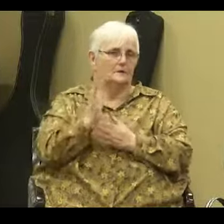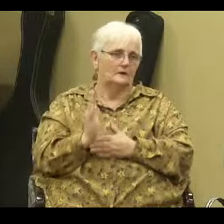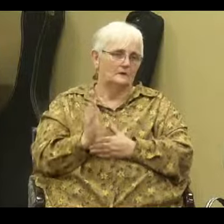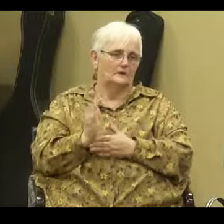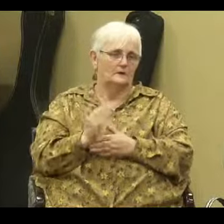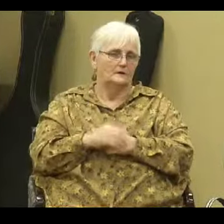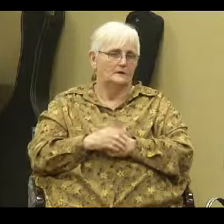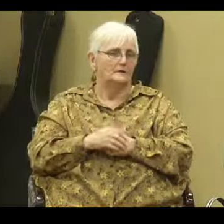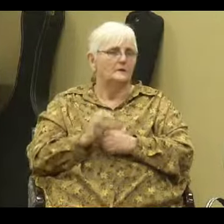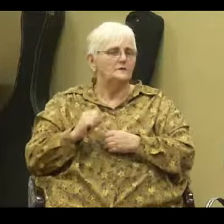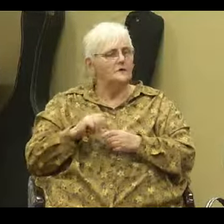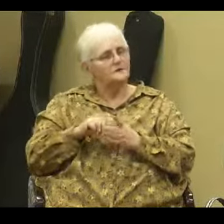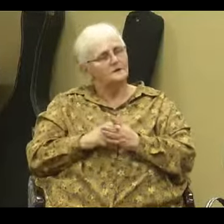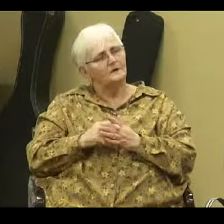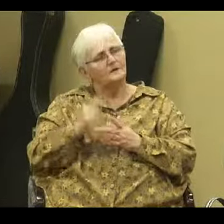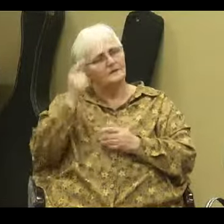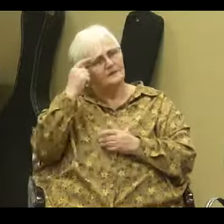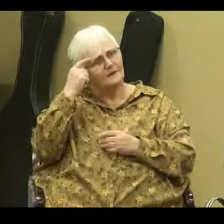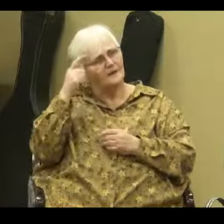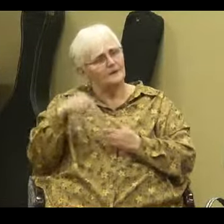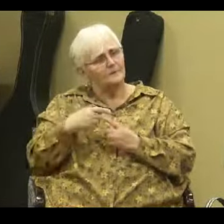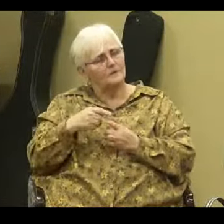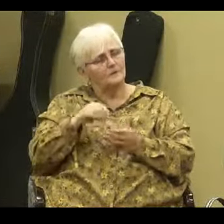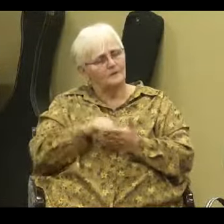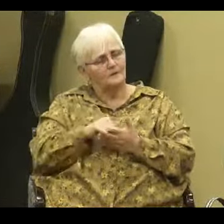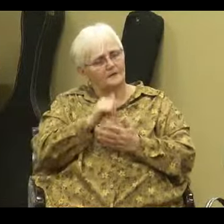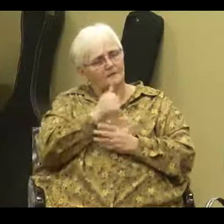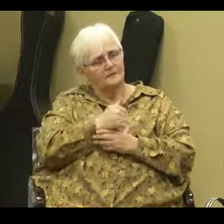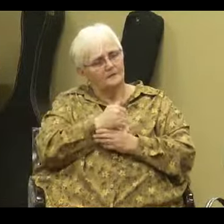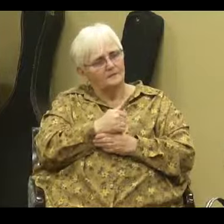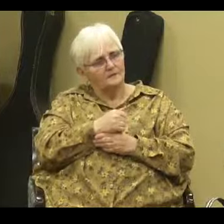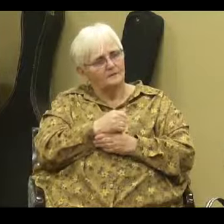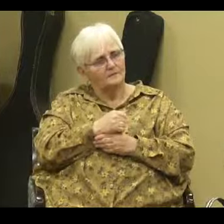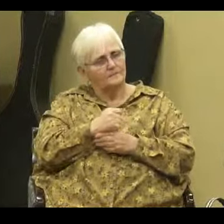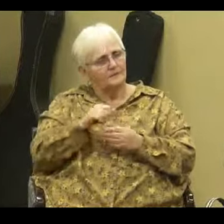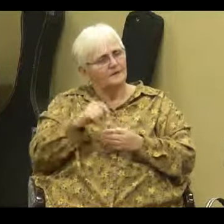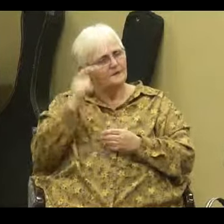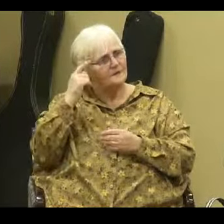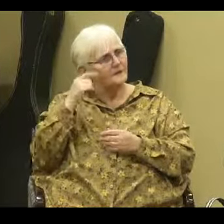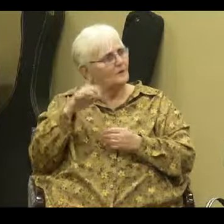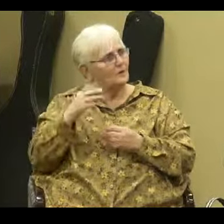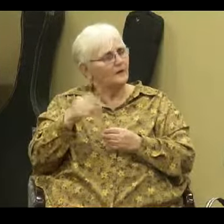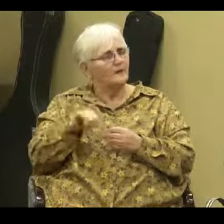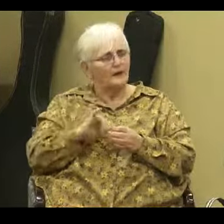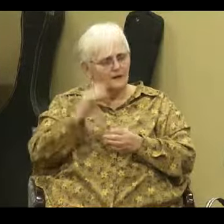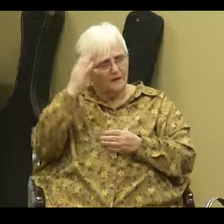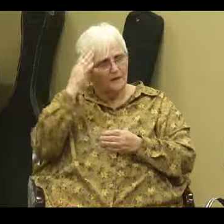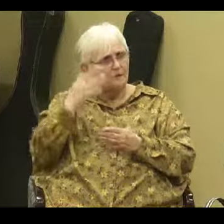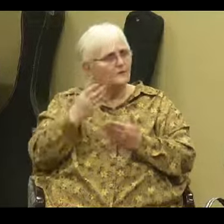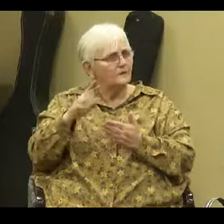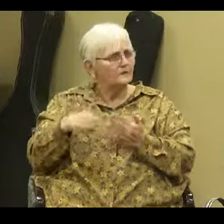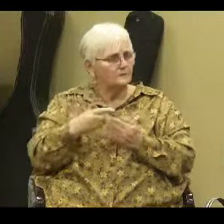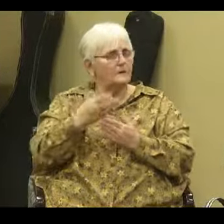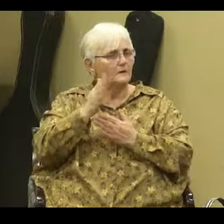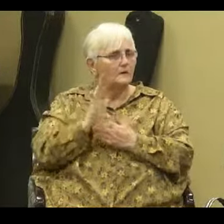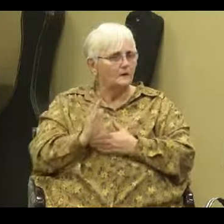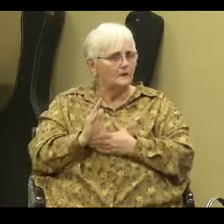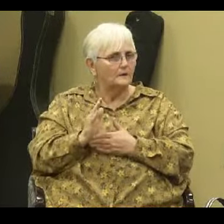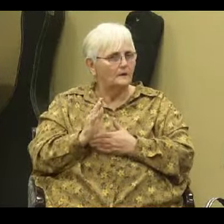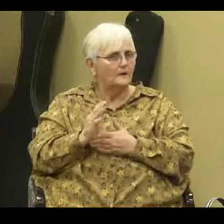And so, I started pondering that. I started pondering. Okay, I can know all things about God. But, I can't